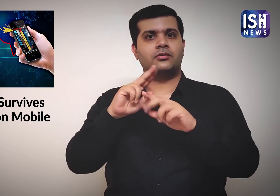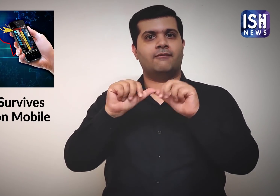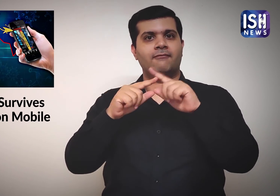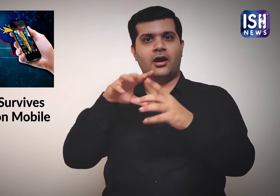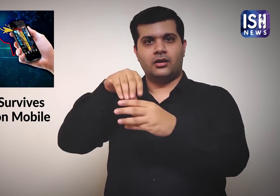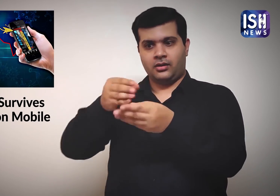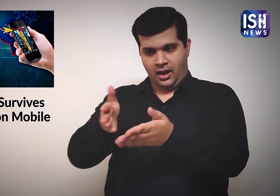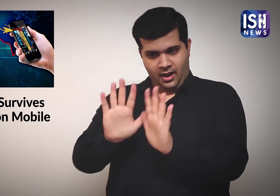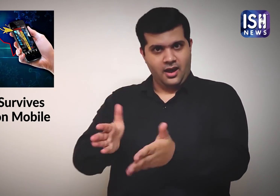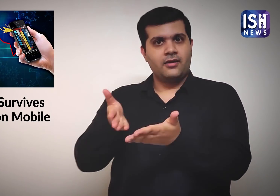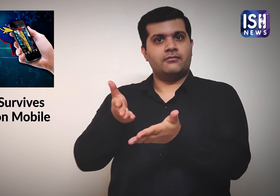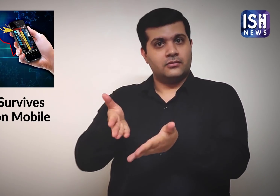11.